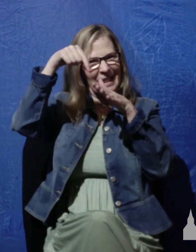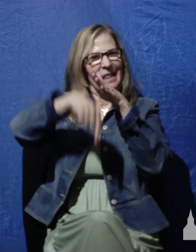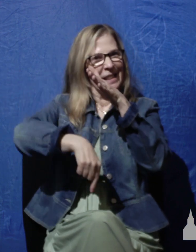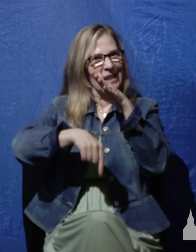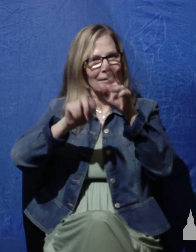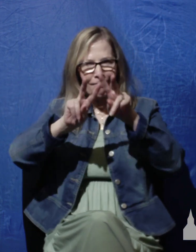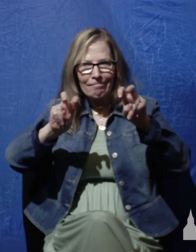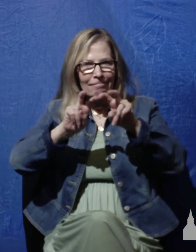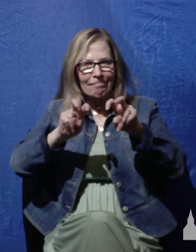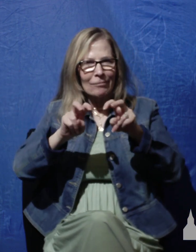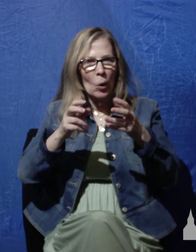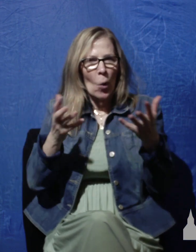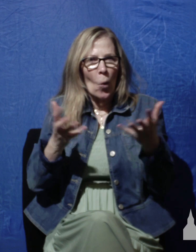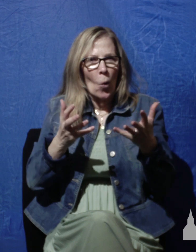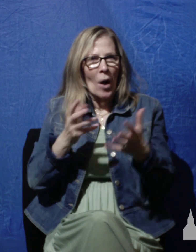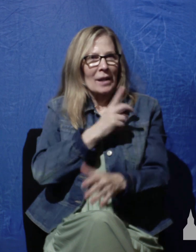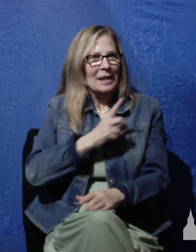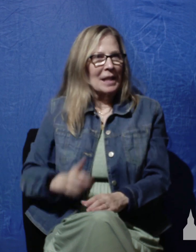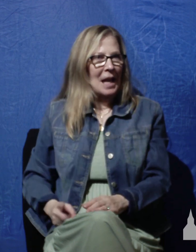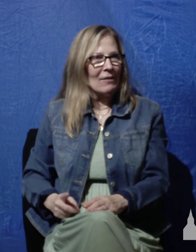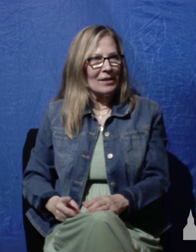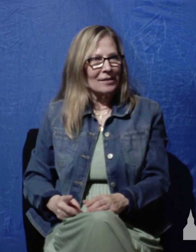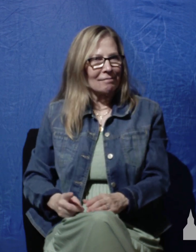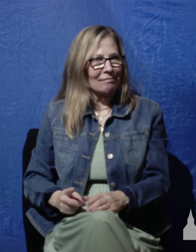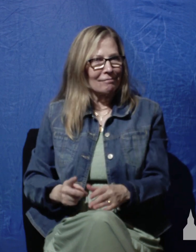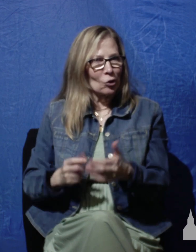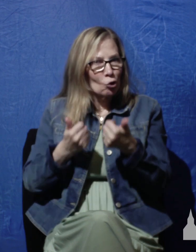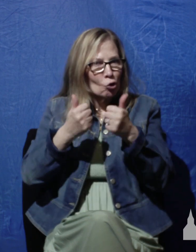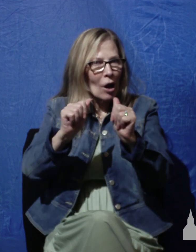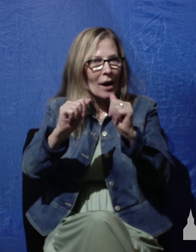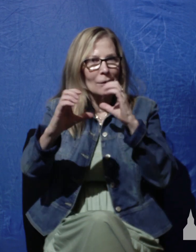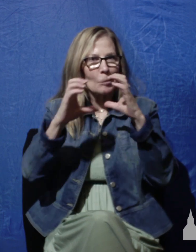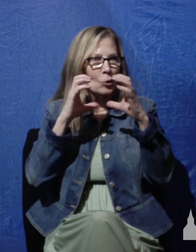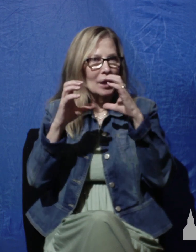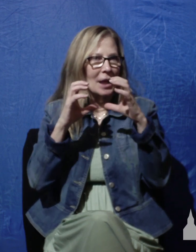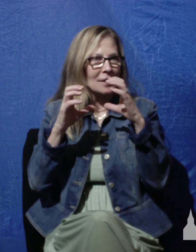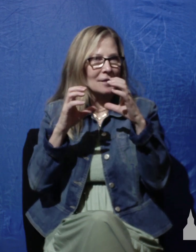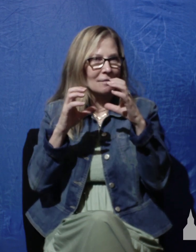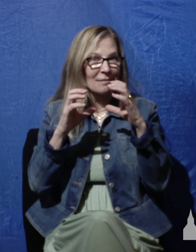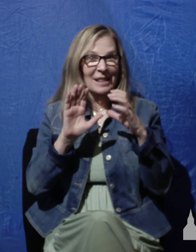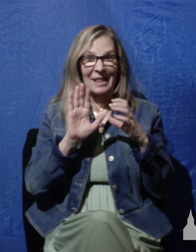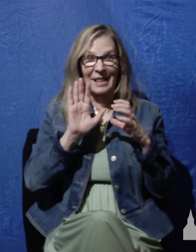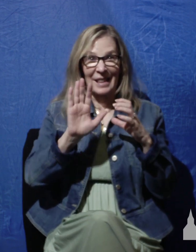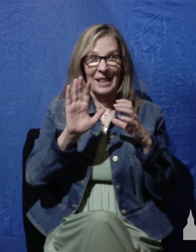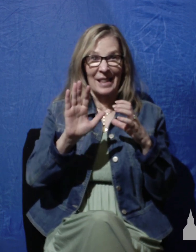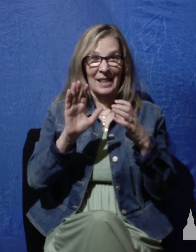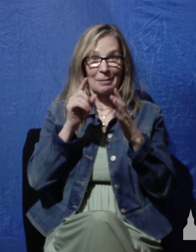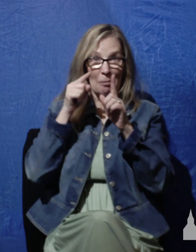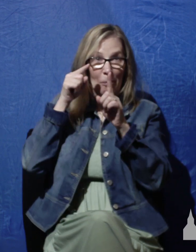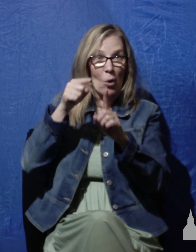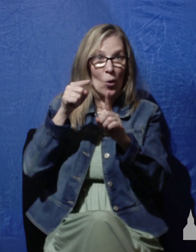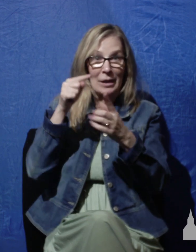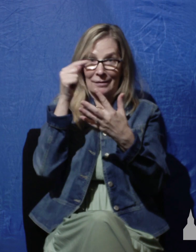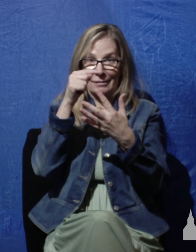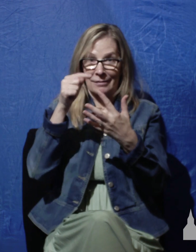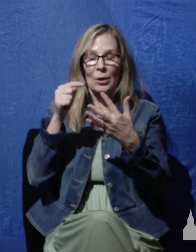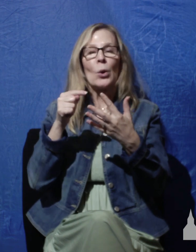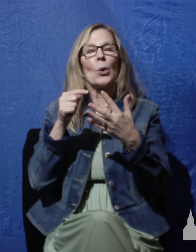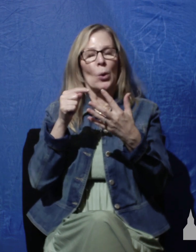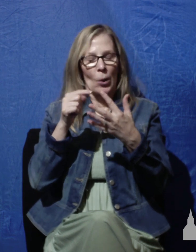David is telling us because what he's telling us are some very vital truths that help us to learn how to praise and